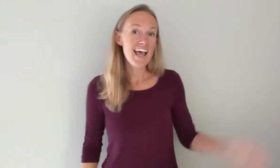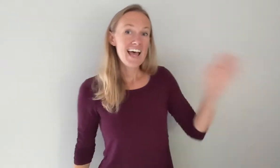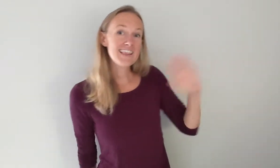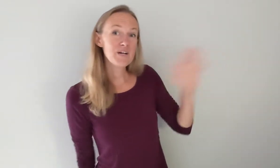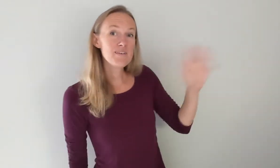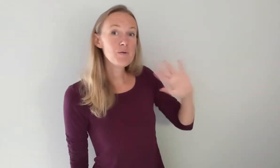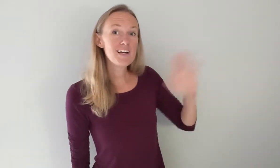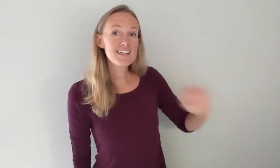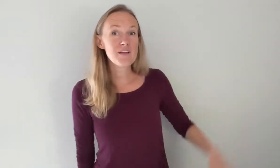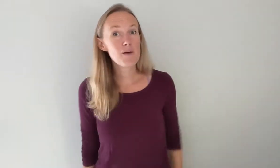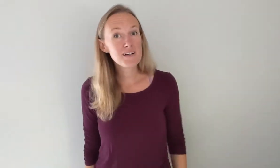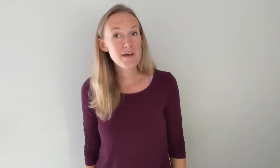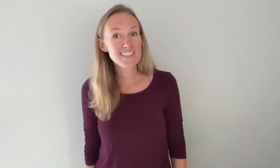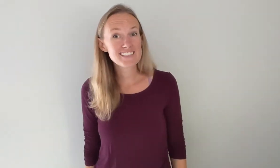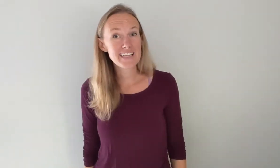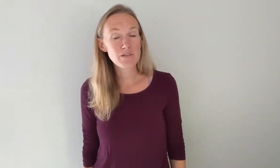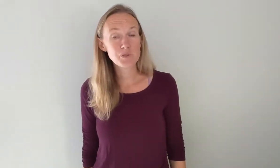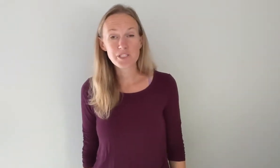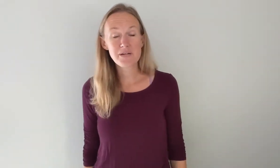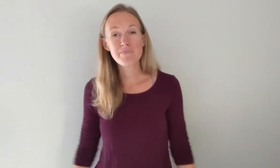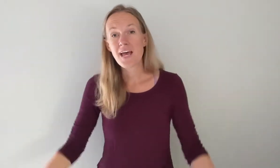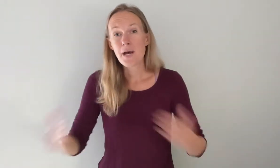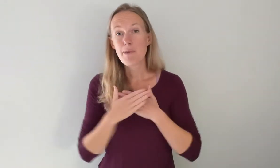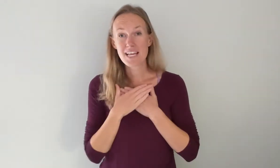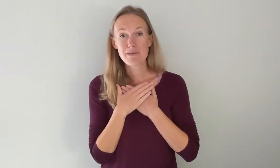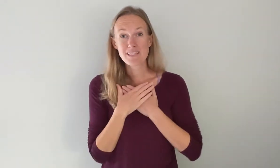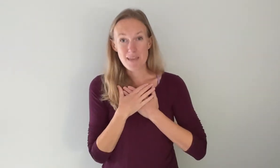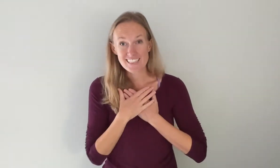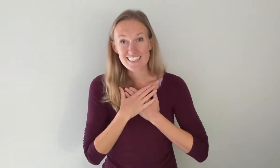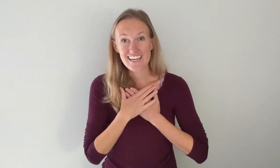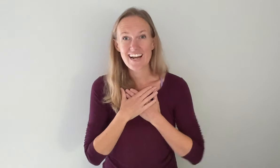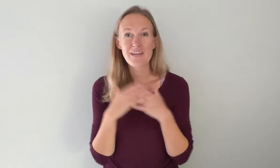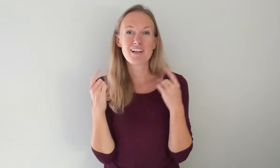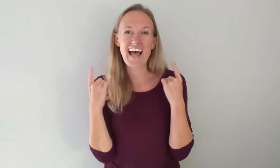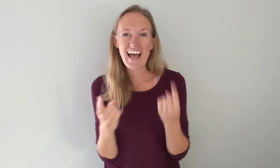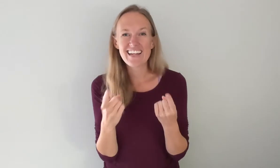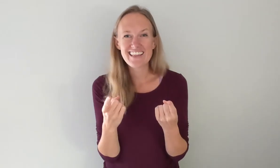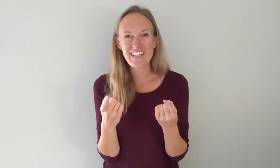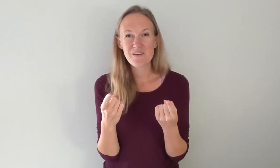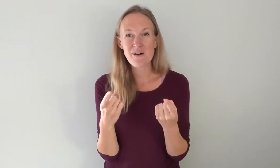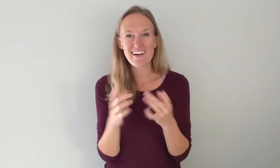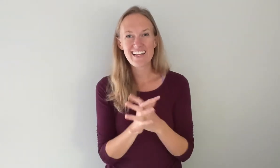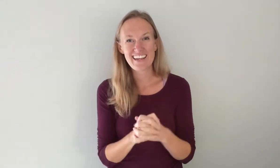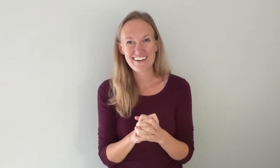Hello everyone and welcome back to Sign Language Worship. My name is Mandy and I am glad that you are here.